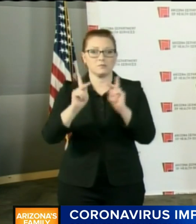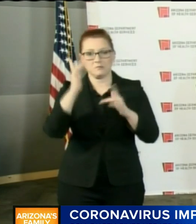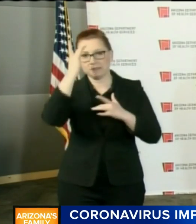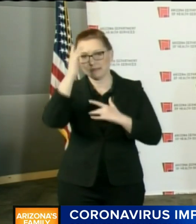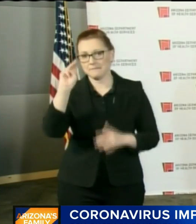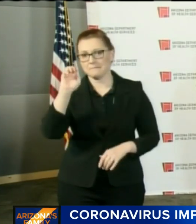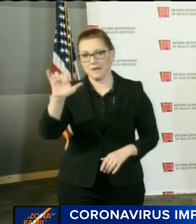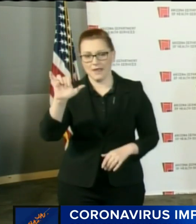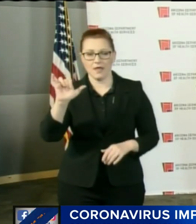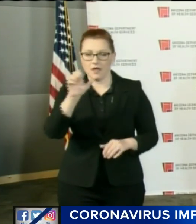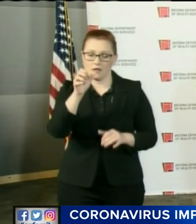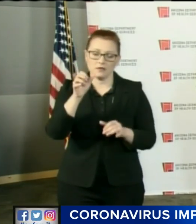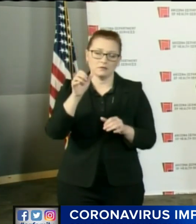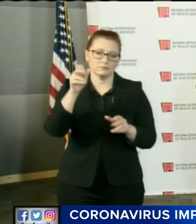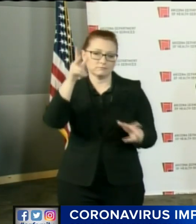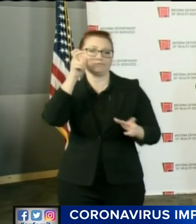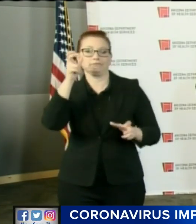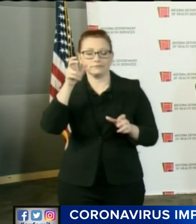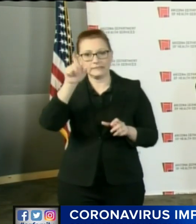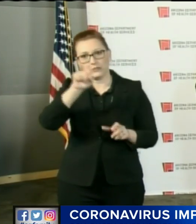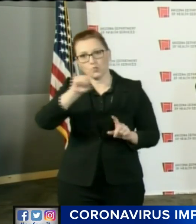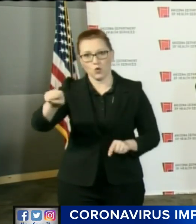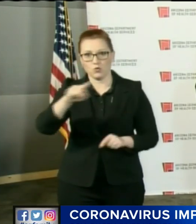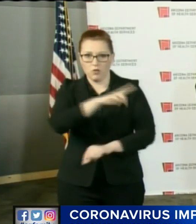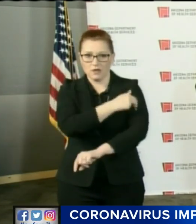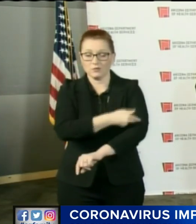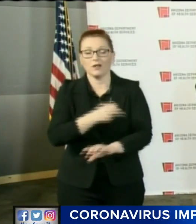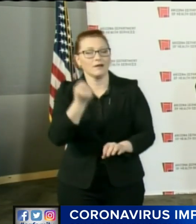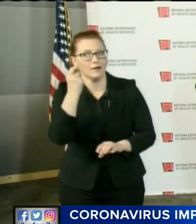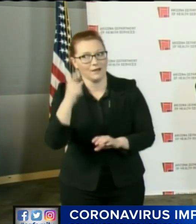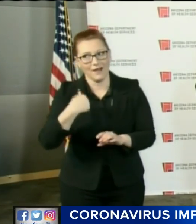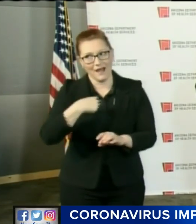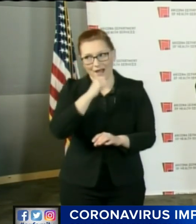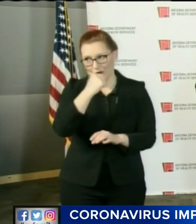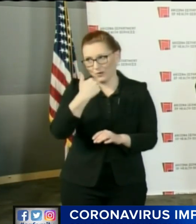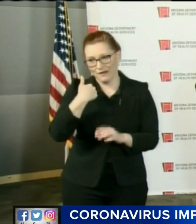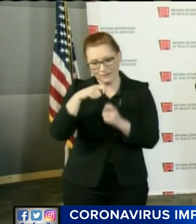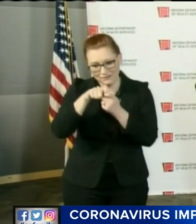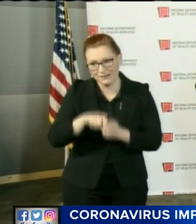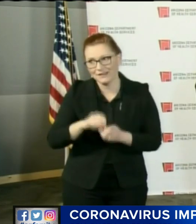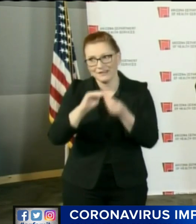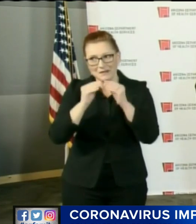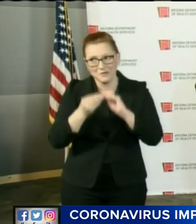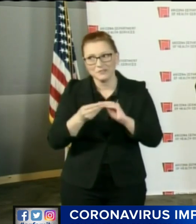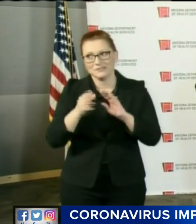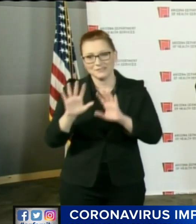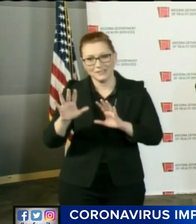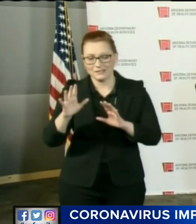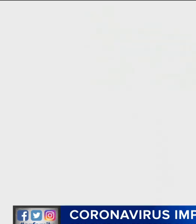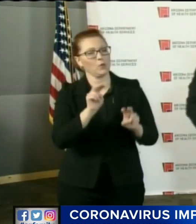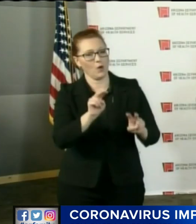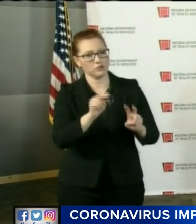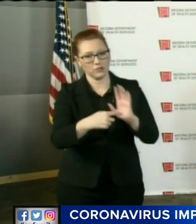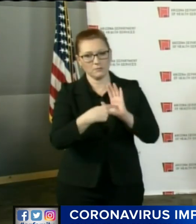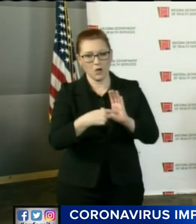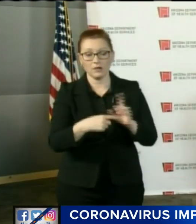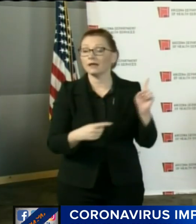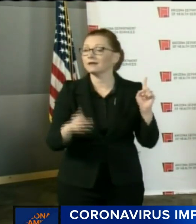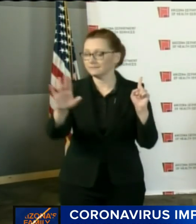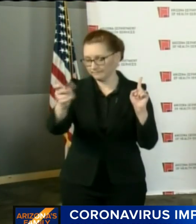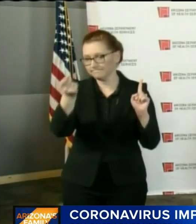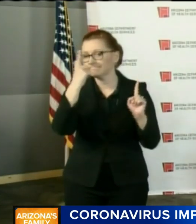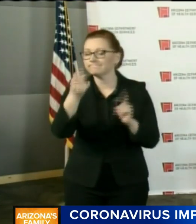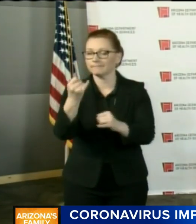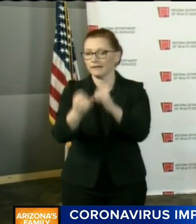don't have a this is all based on computers and very smart people um but that's what we are trying to get ahead of and in